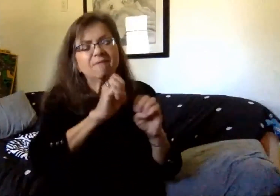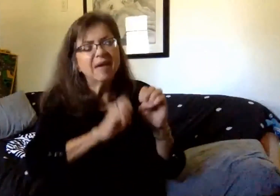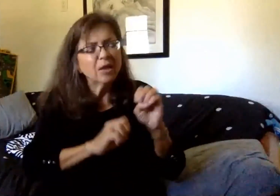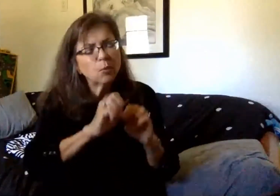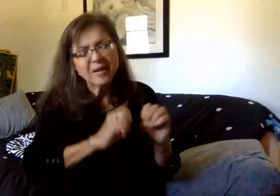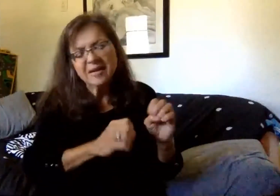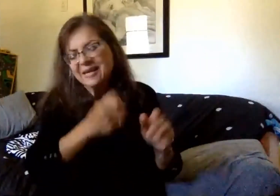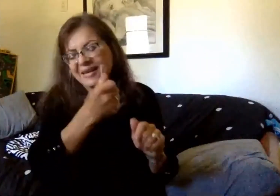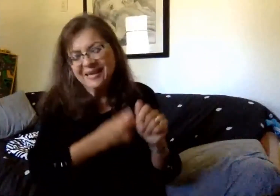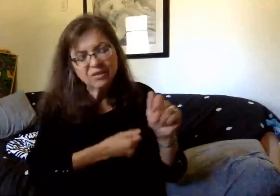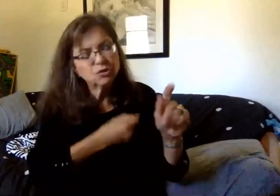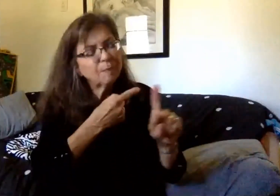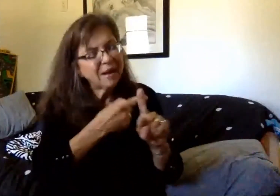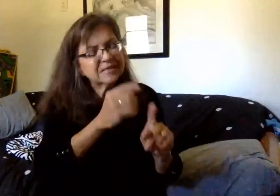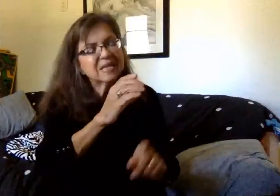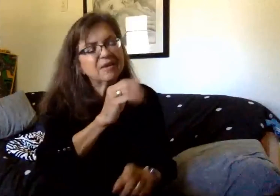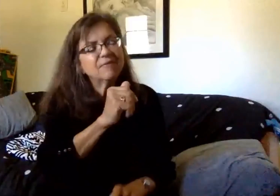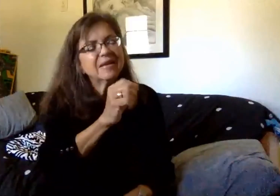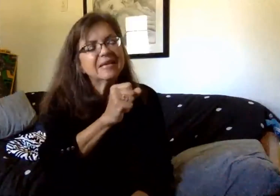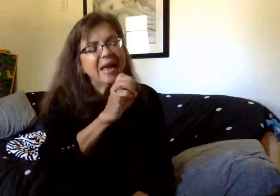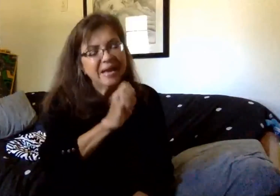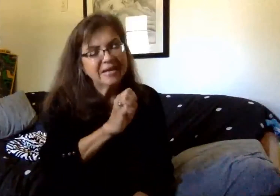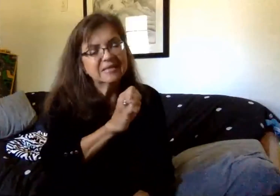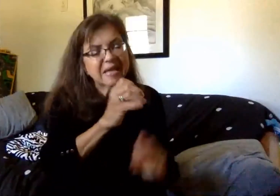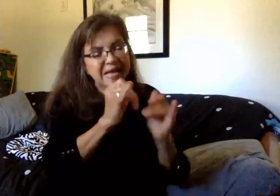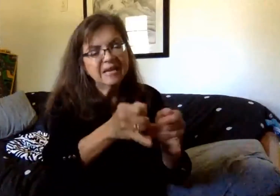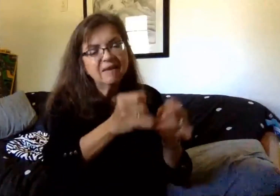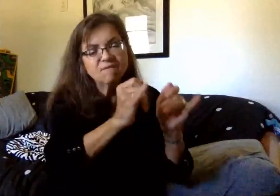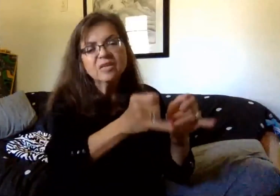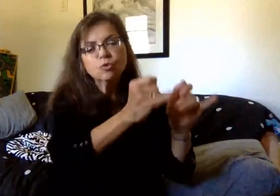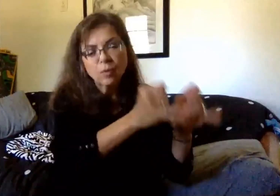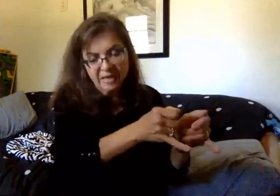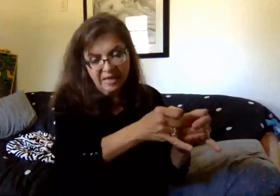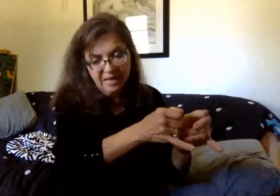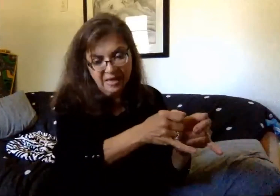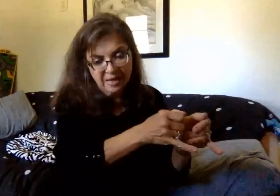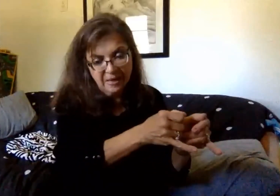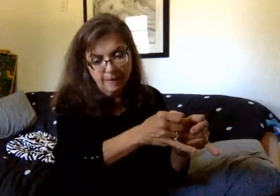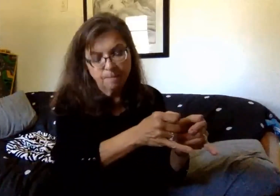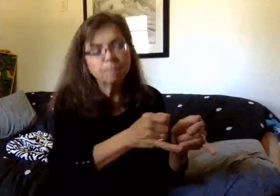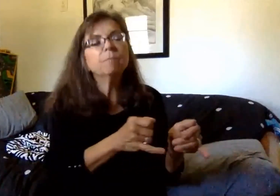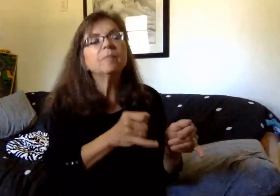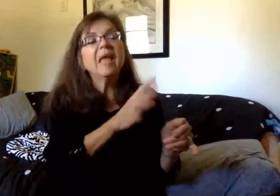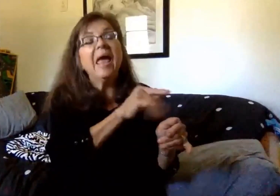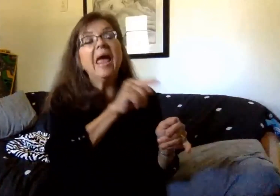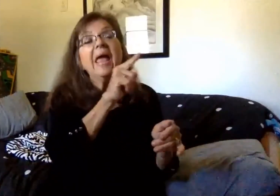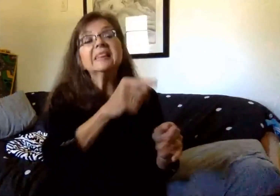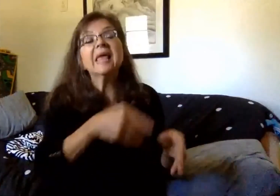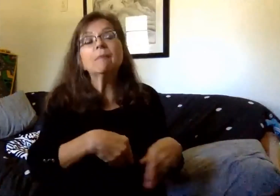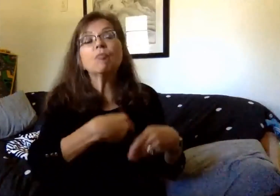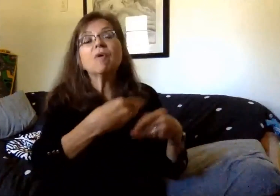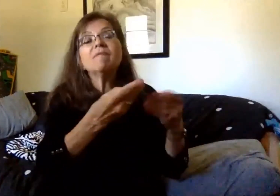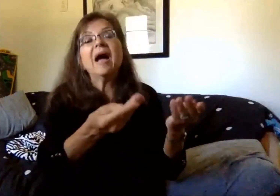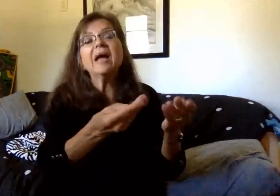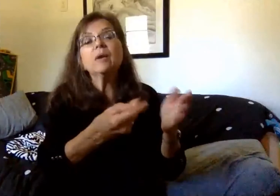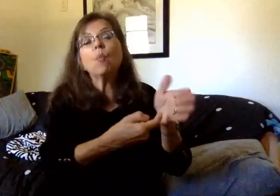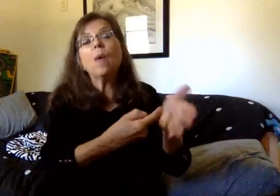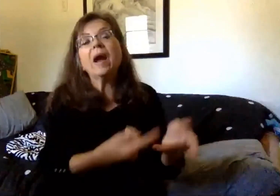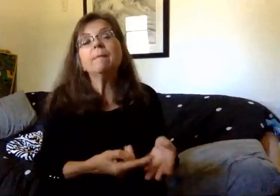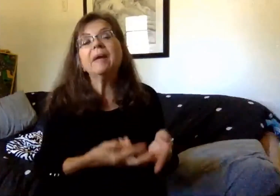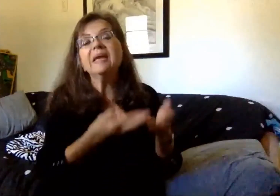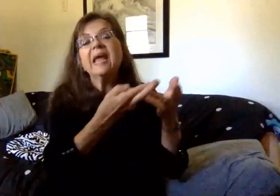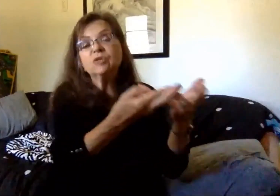positive case on a case-by-case basis and providing recommendations to the district regarding a plan of action.